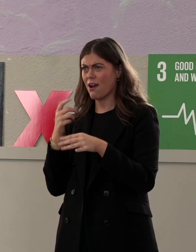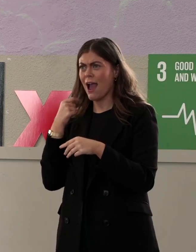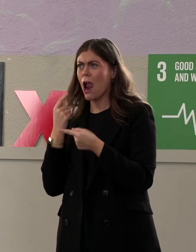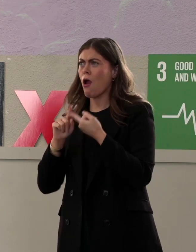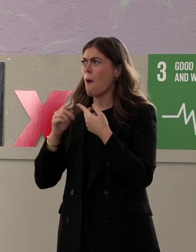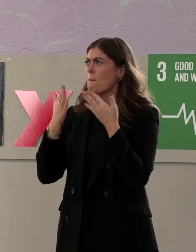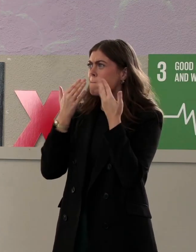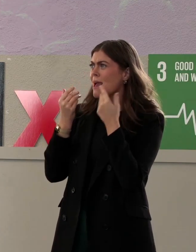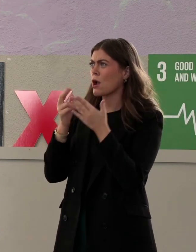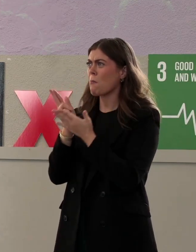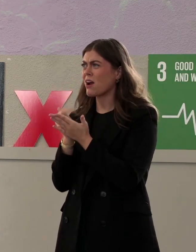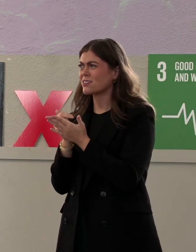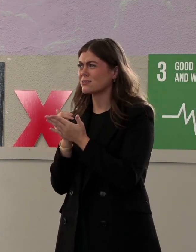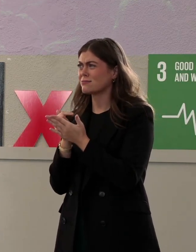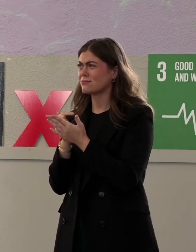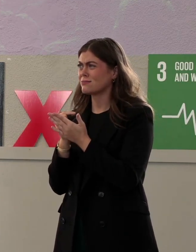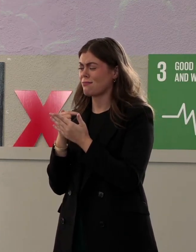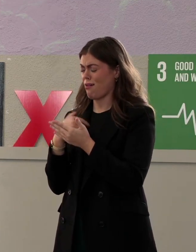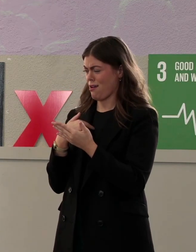Was I ever even a human being?